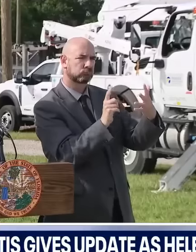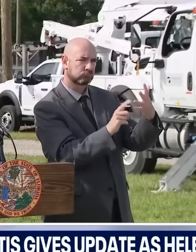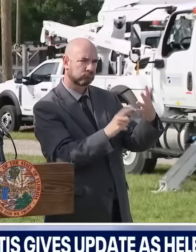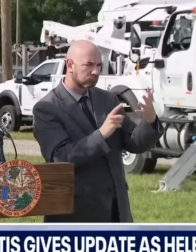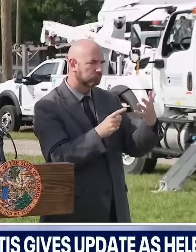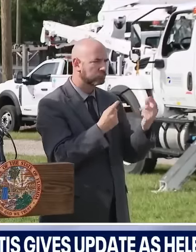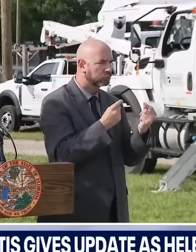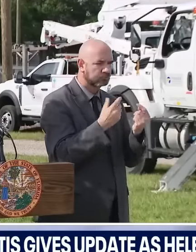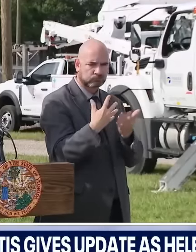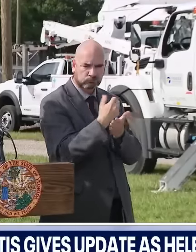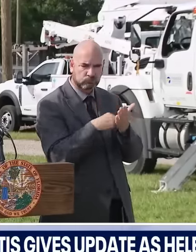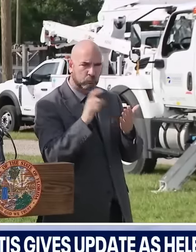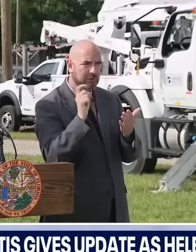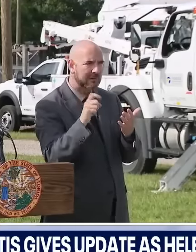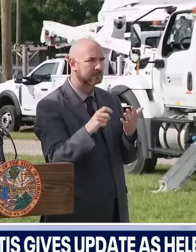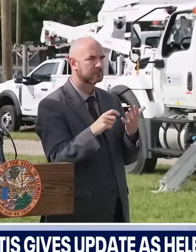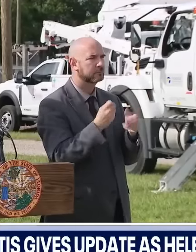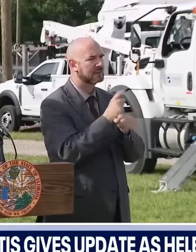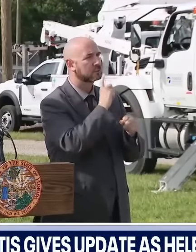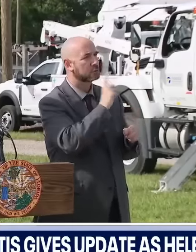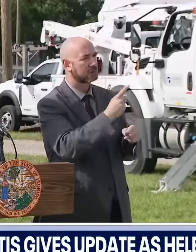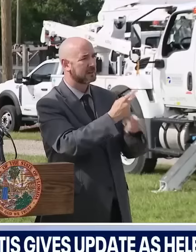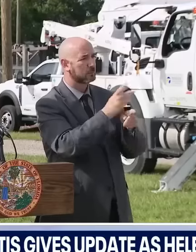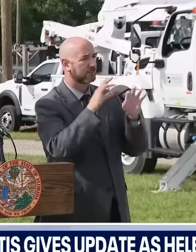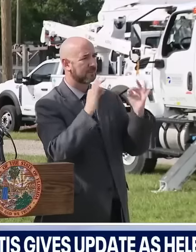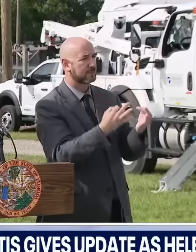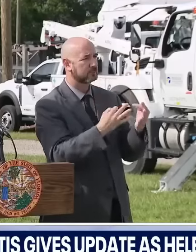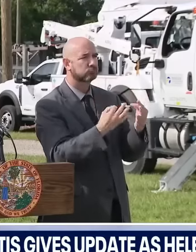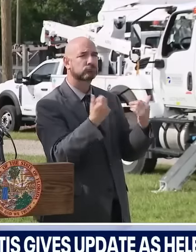yourself and your family. With that, I'm happy to take some questions. I'm